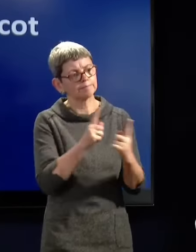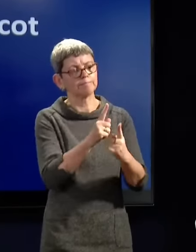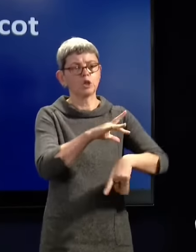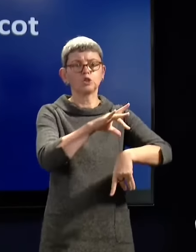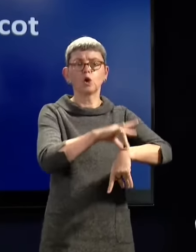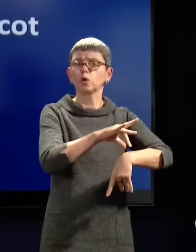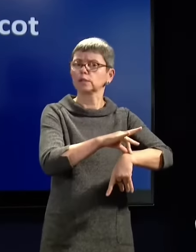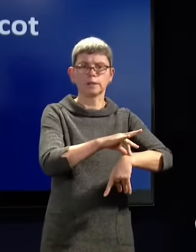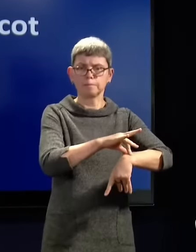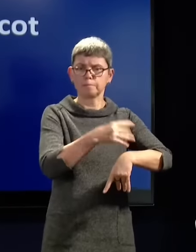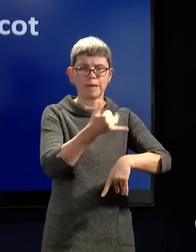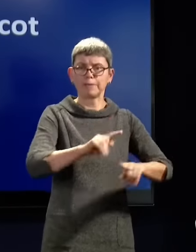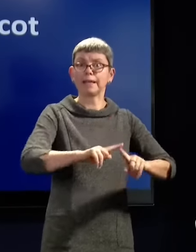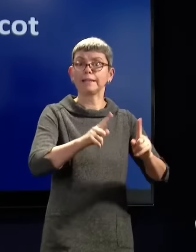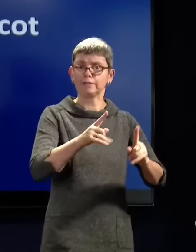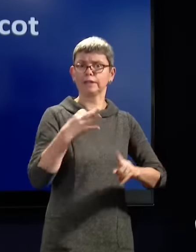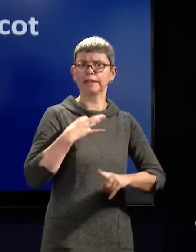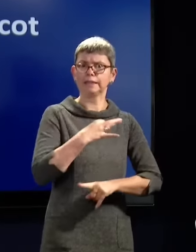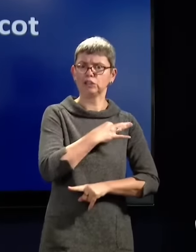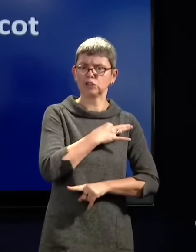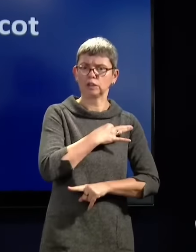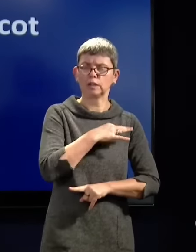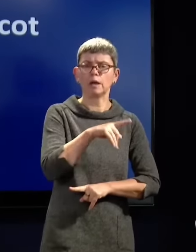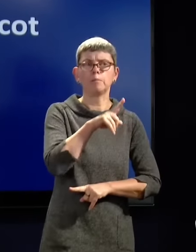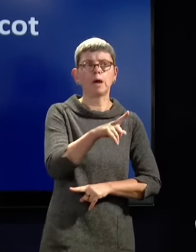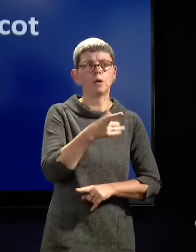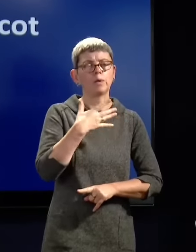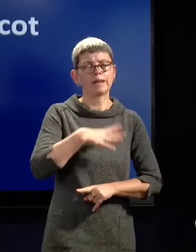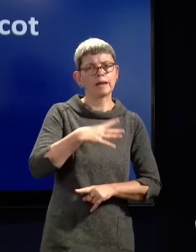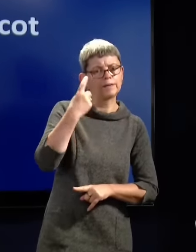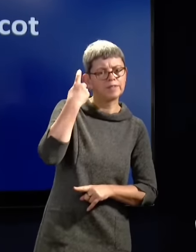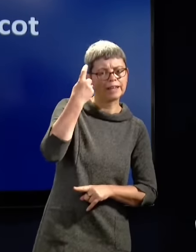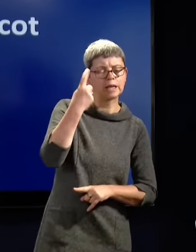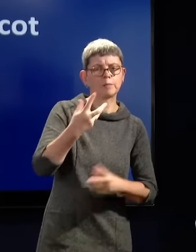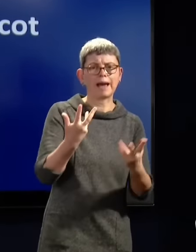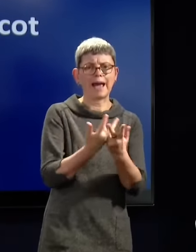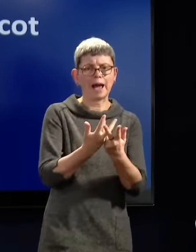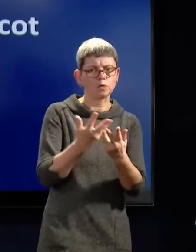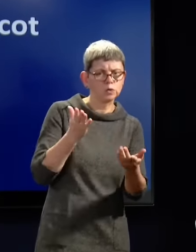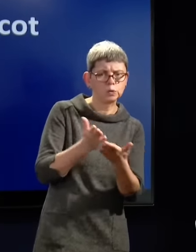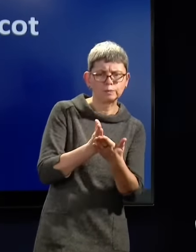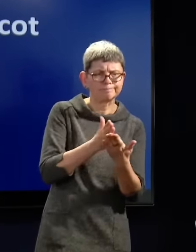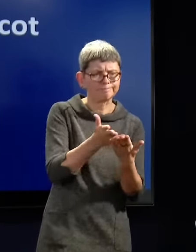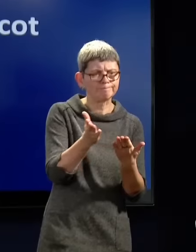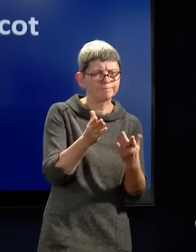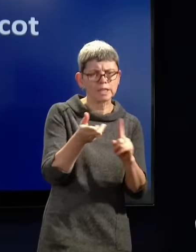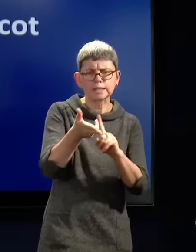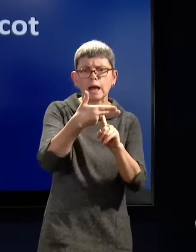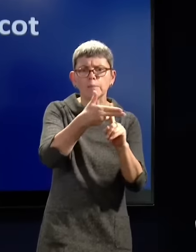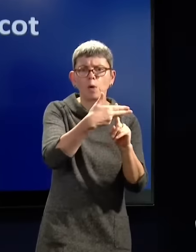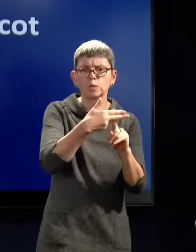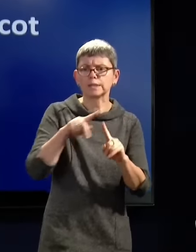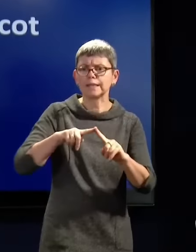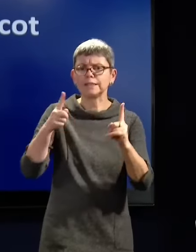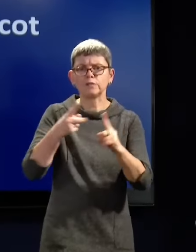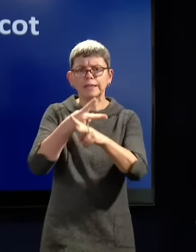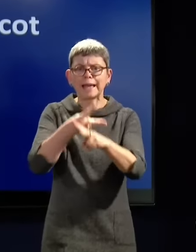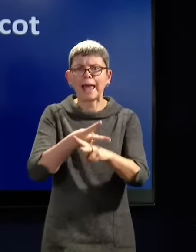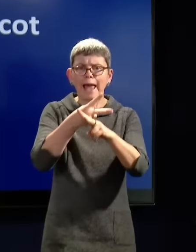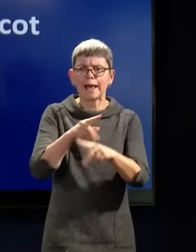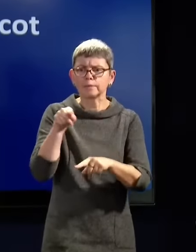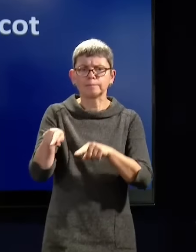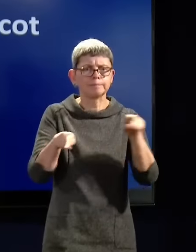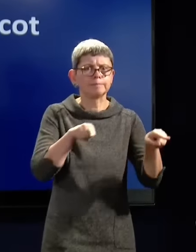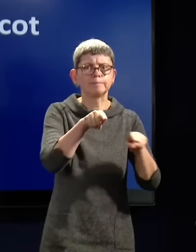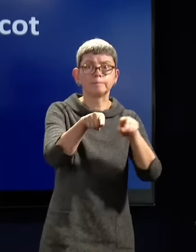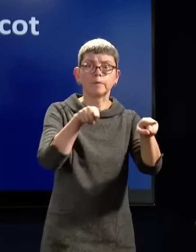accessible service for people that might be able to hear and deal with their needs and direct them to alternatives to care. So they are changing the